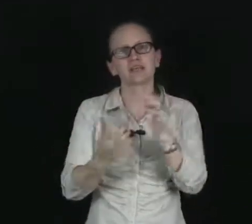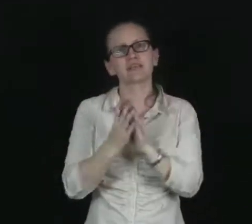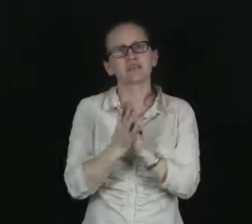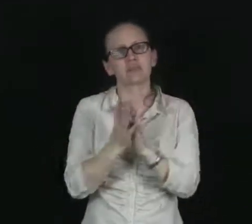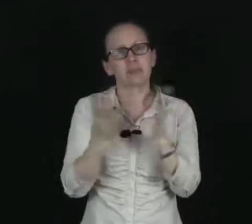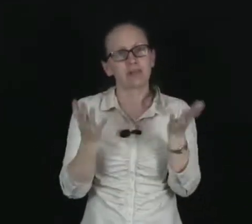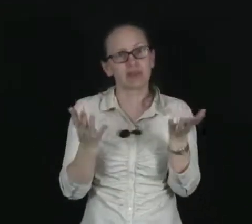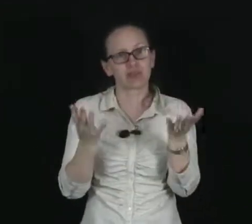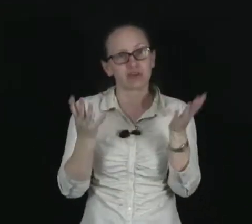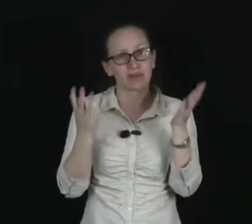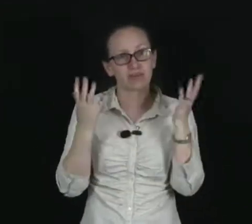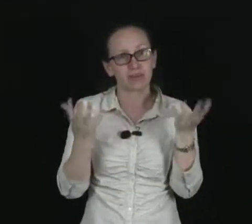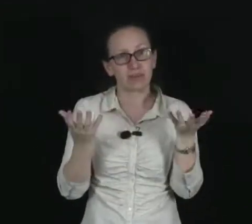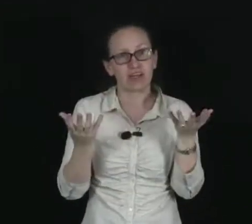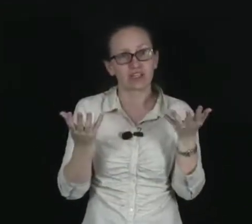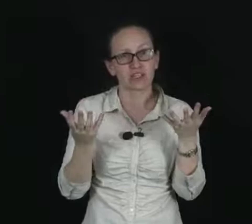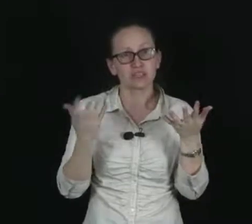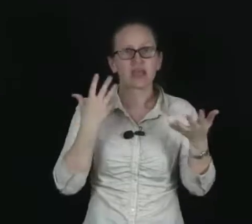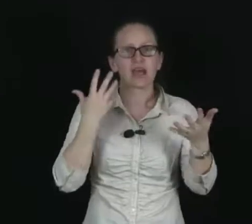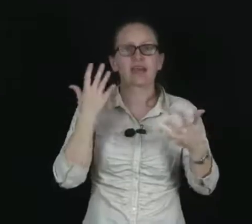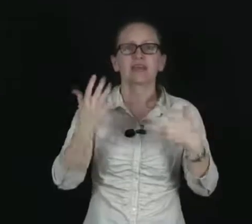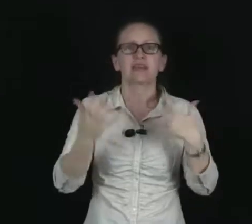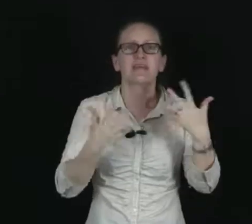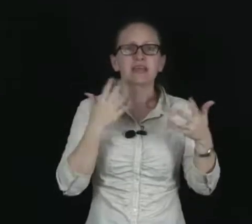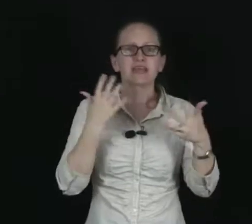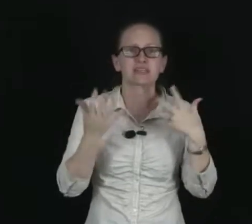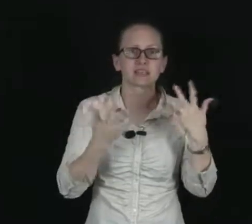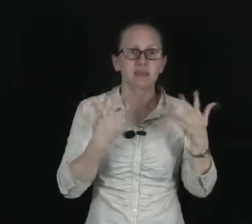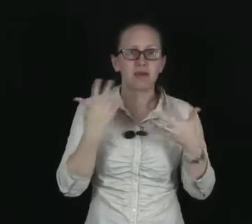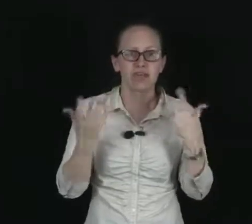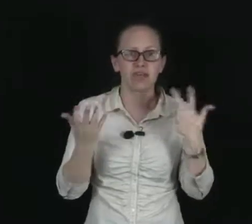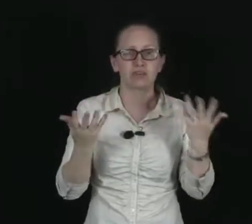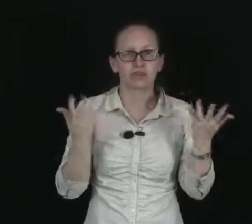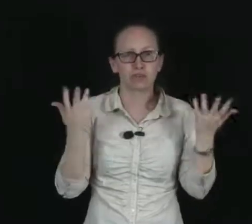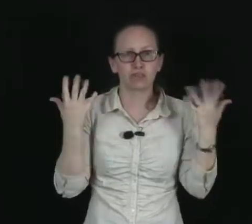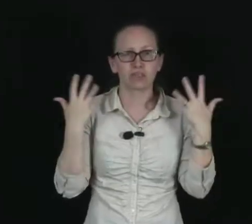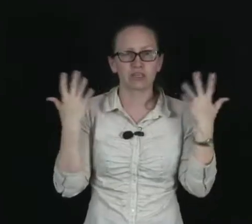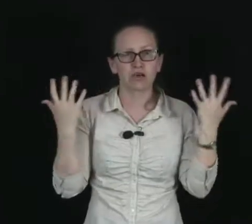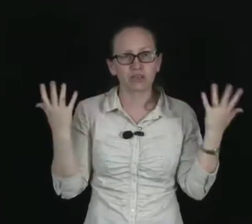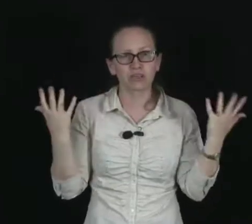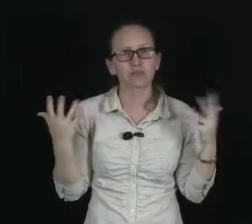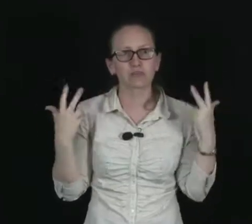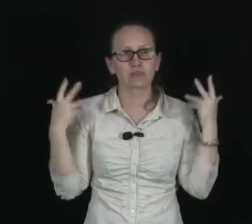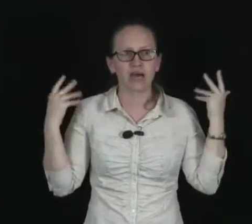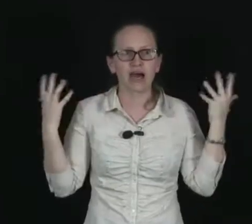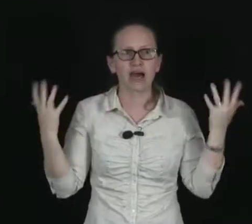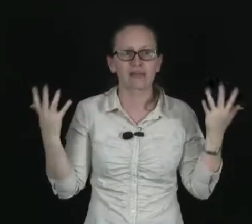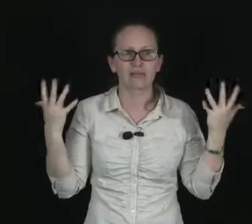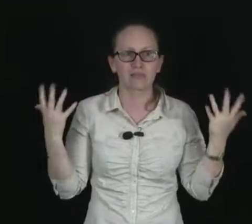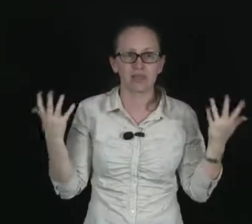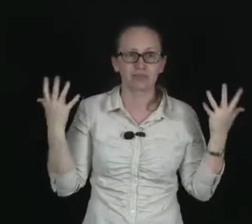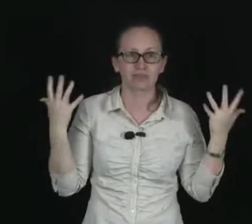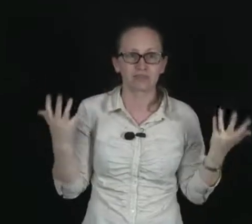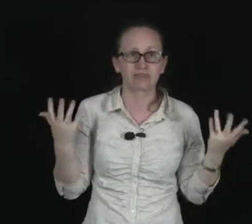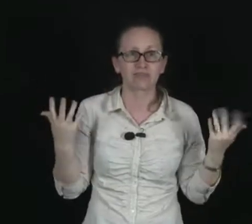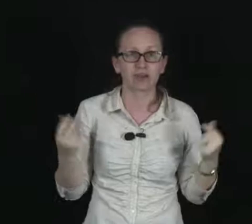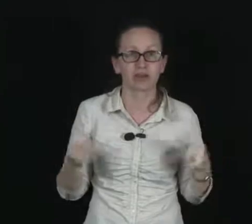into the bloodstream of the patient. It then makes its way through to the organs with the highest amount of blood flow.